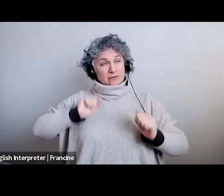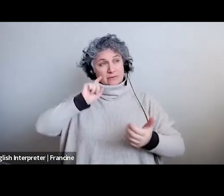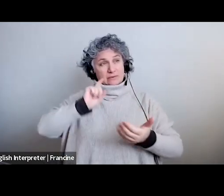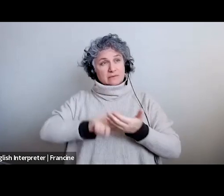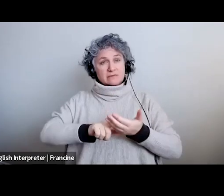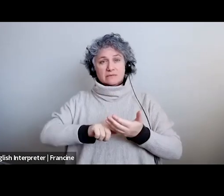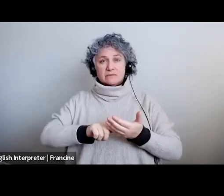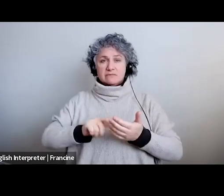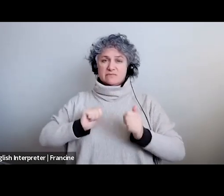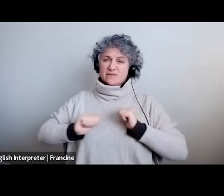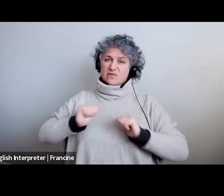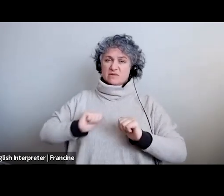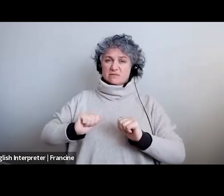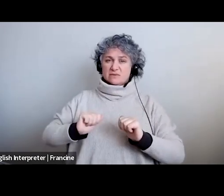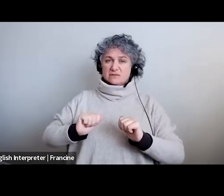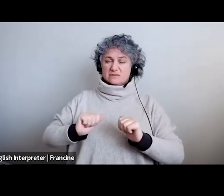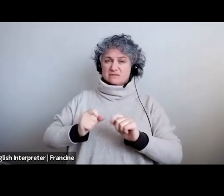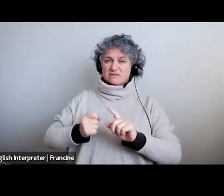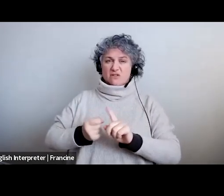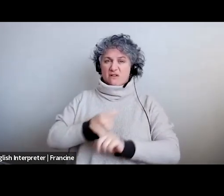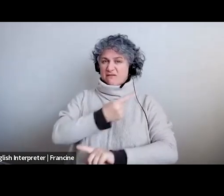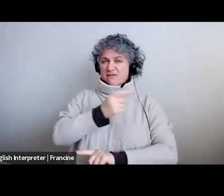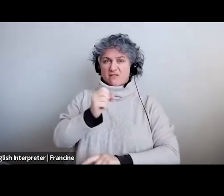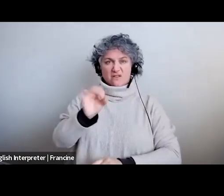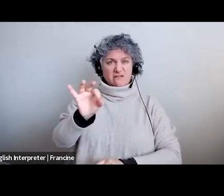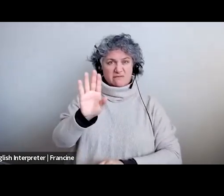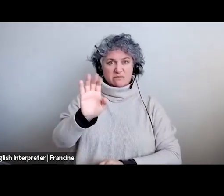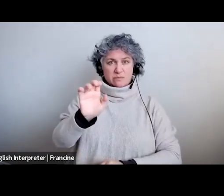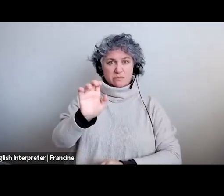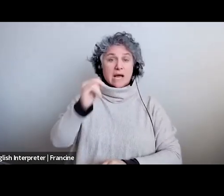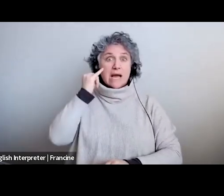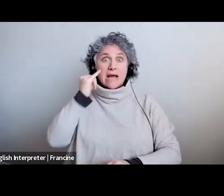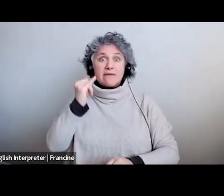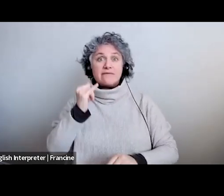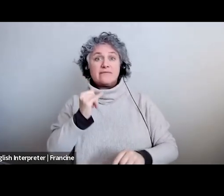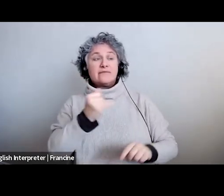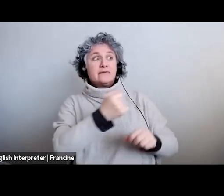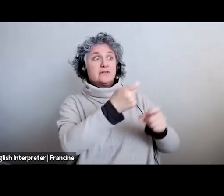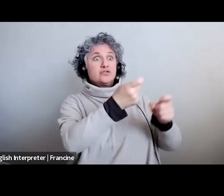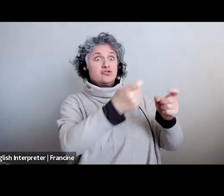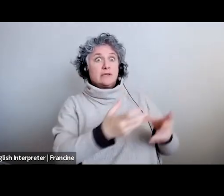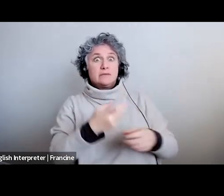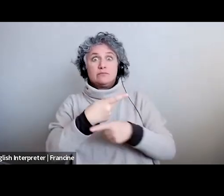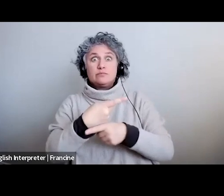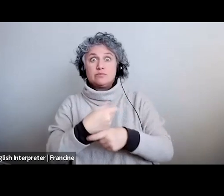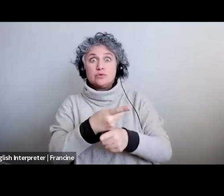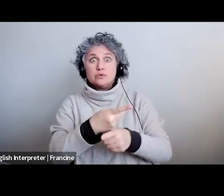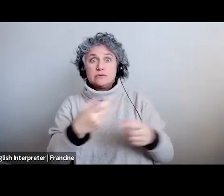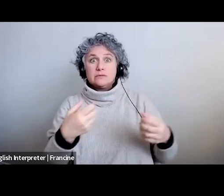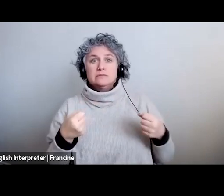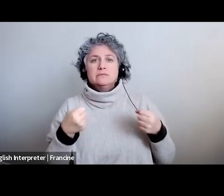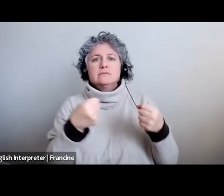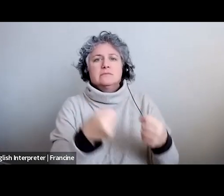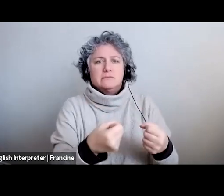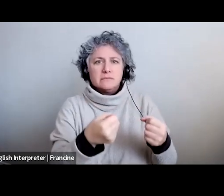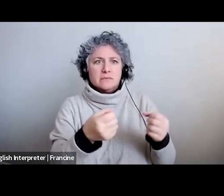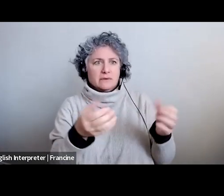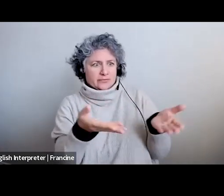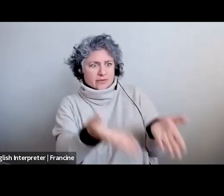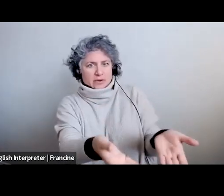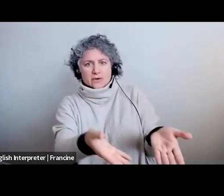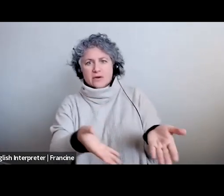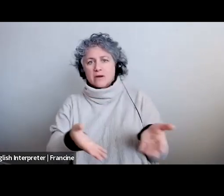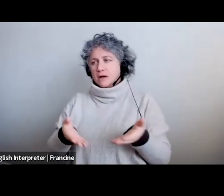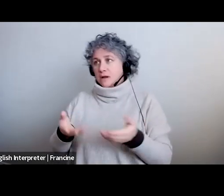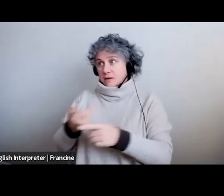are off book when they if they're coming in for the director and producer as a matter of fact especially the people from england and